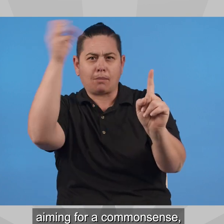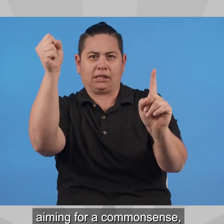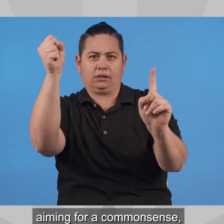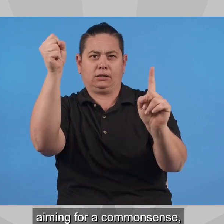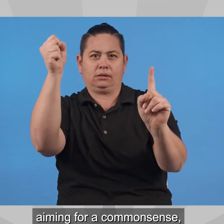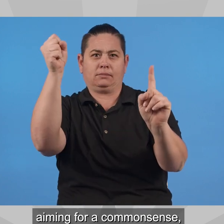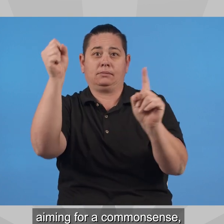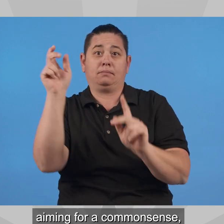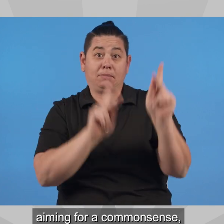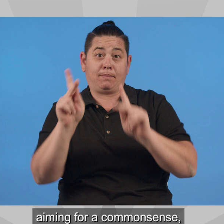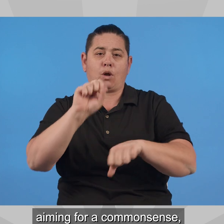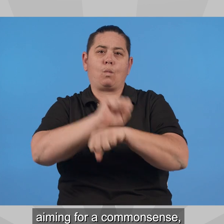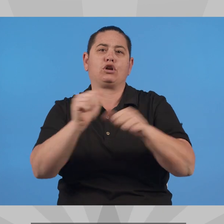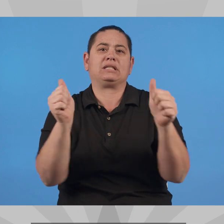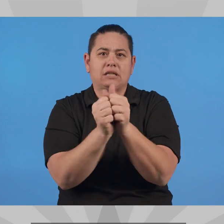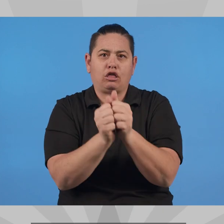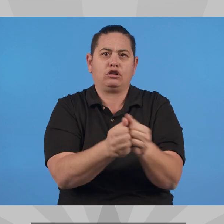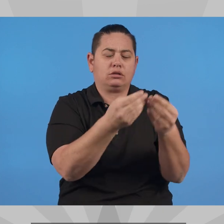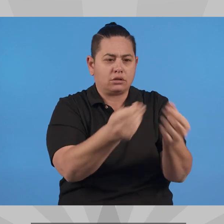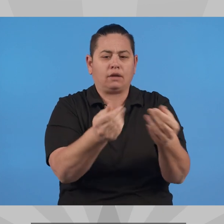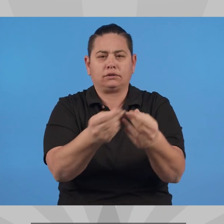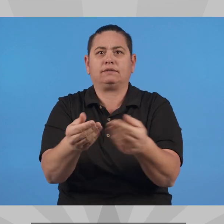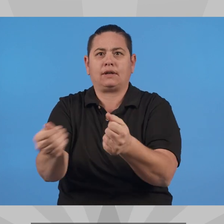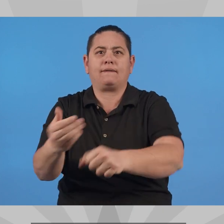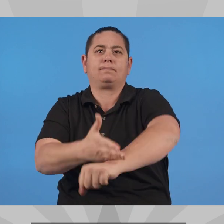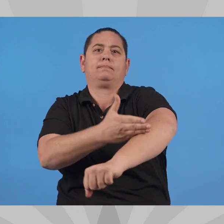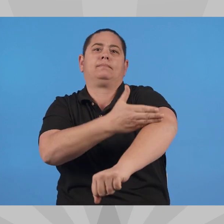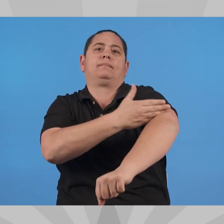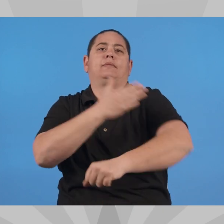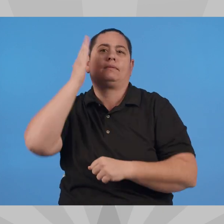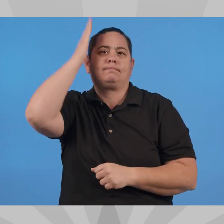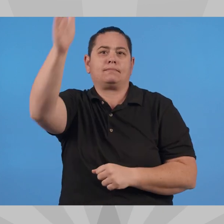-sense, collaborative solutions to brighten Arizona's future.